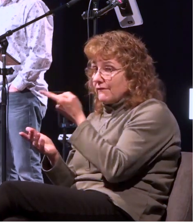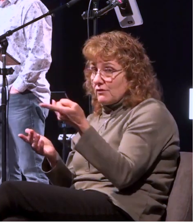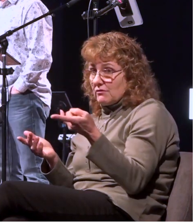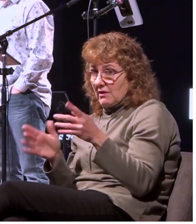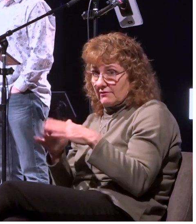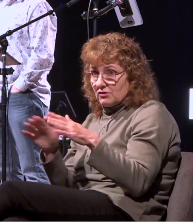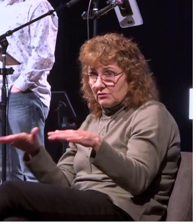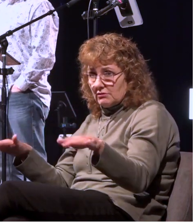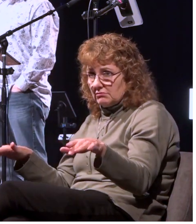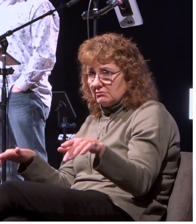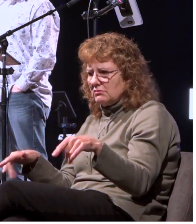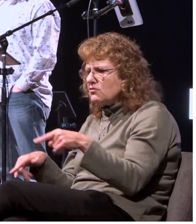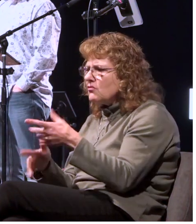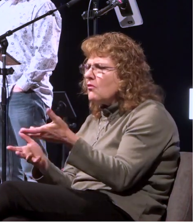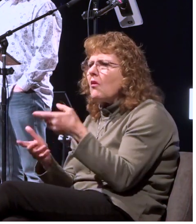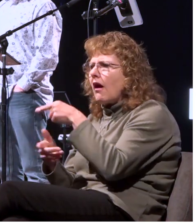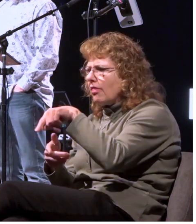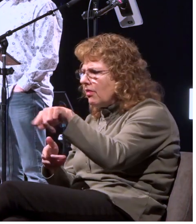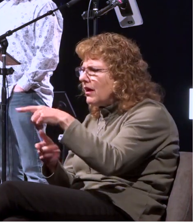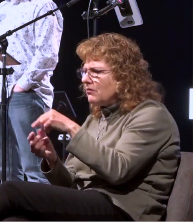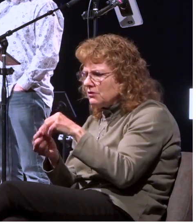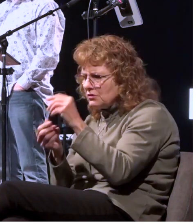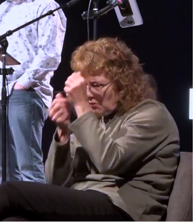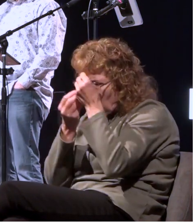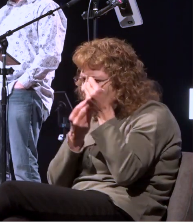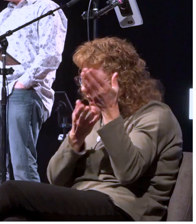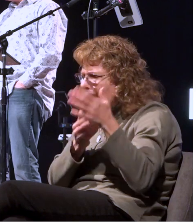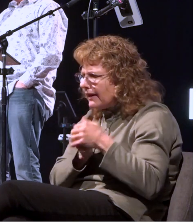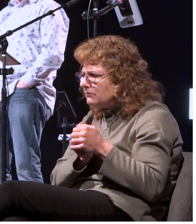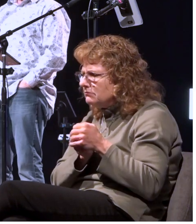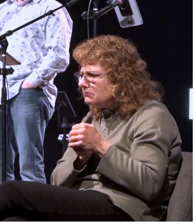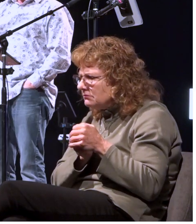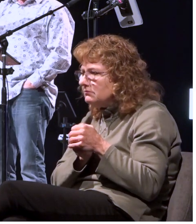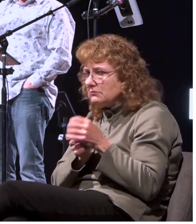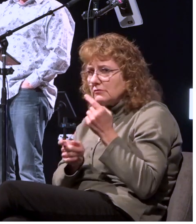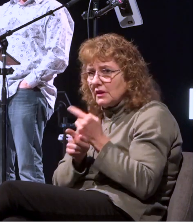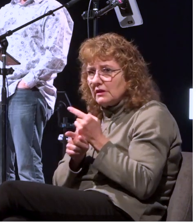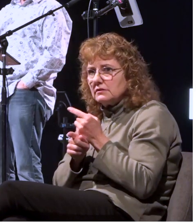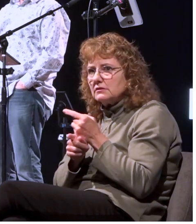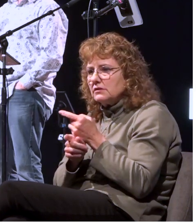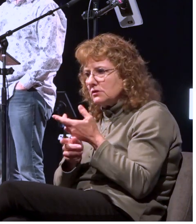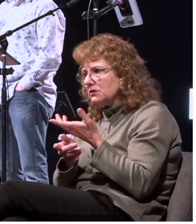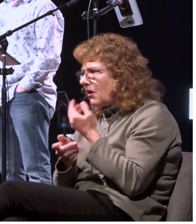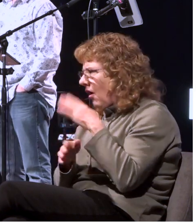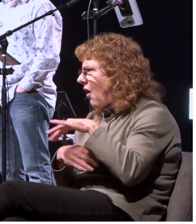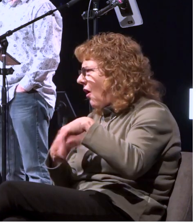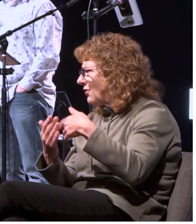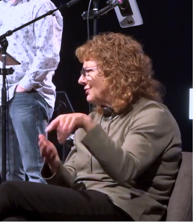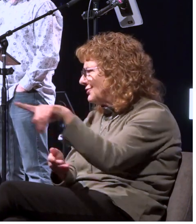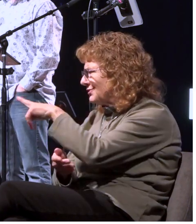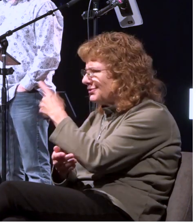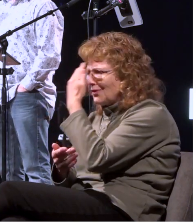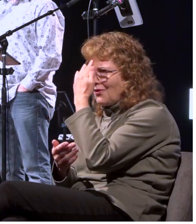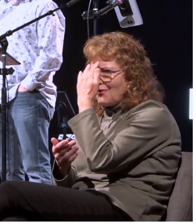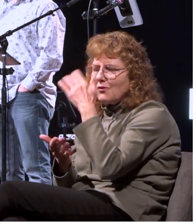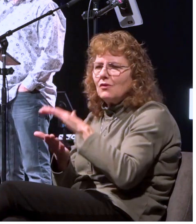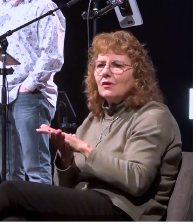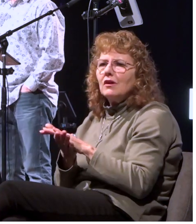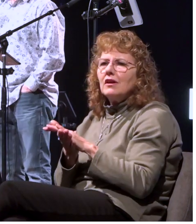uh there's there's this there's this subtle dynamic and all you parents will recognize it where where the kid